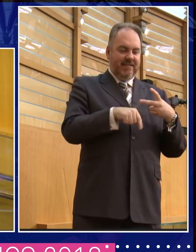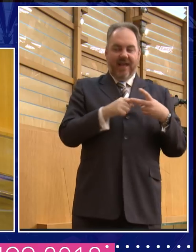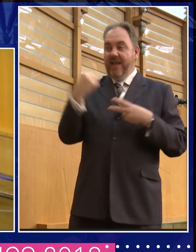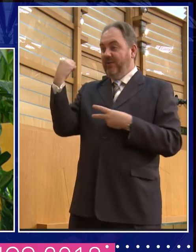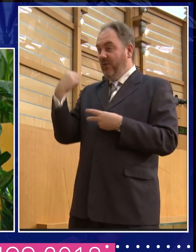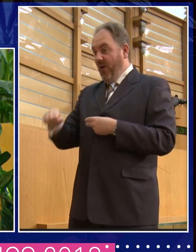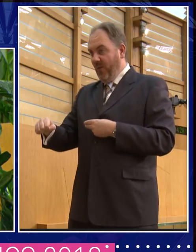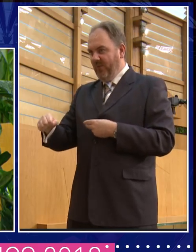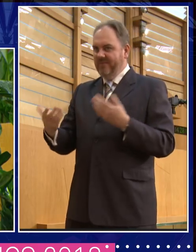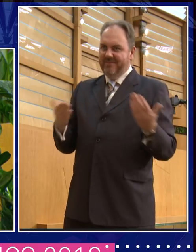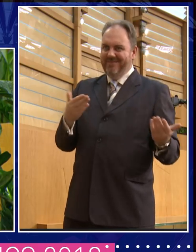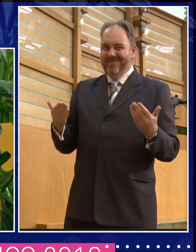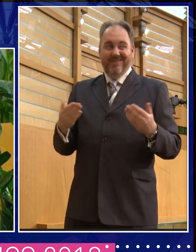is I, I... That's like a politician, by the way.